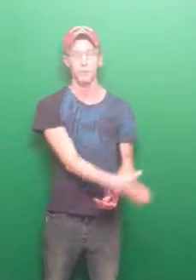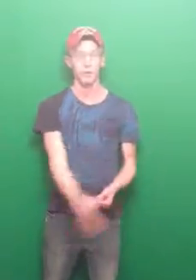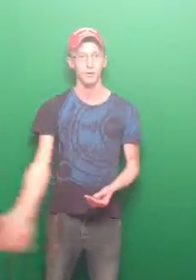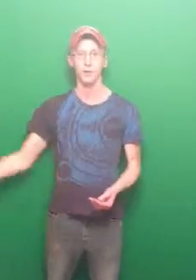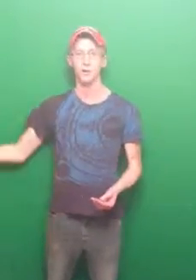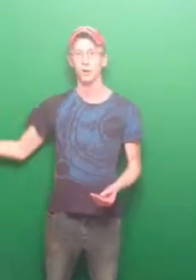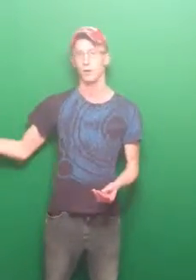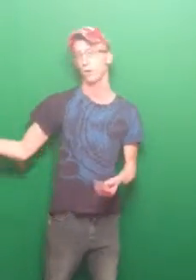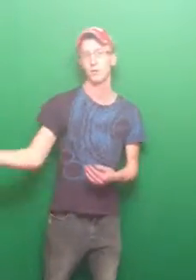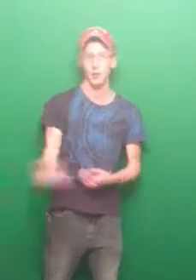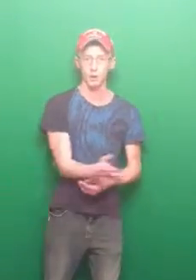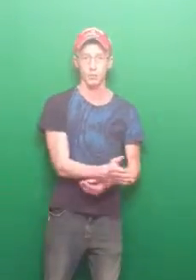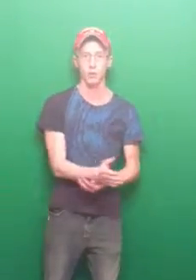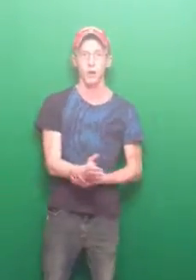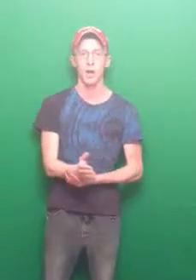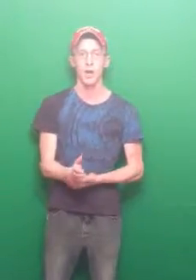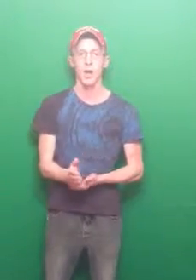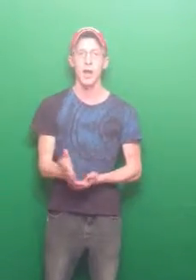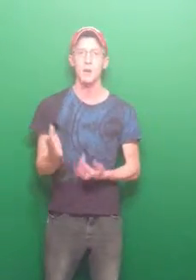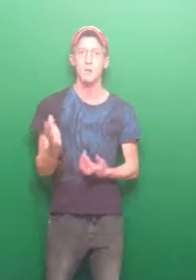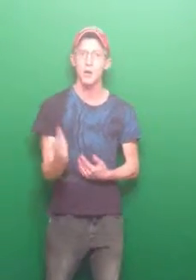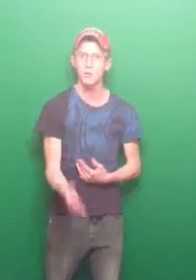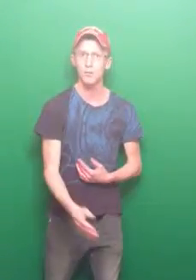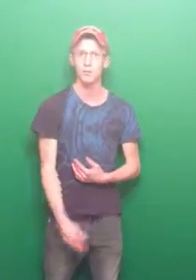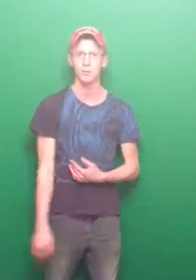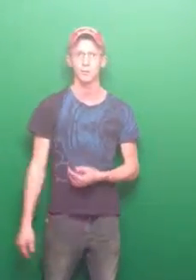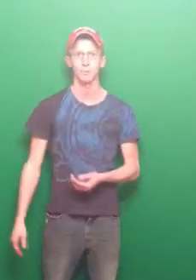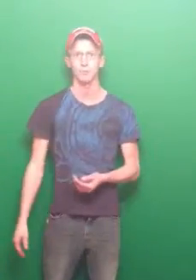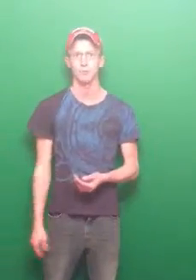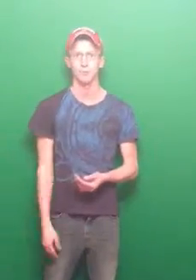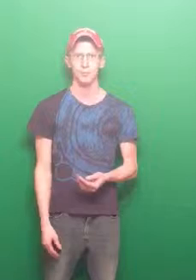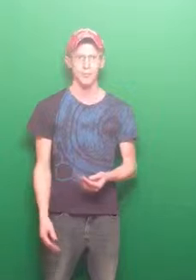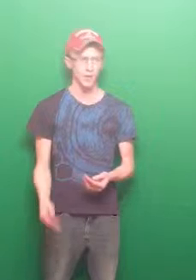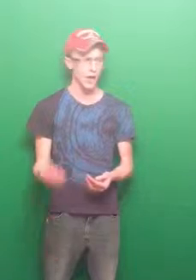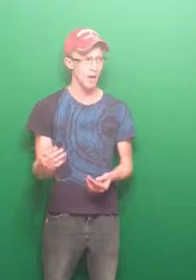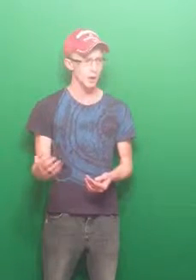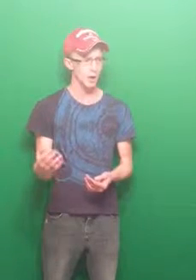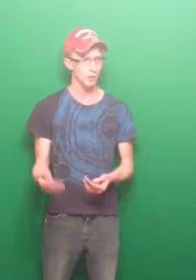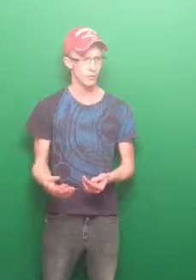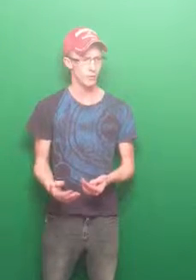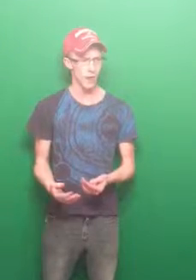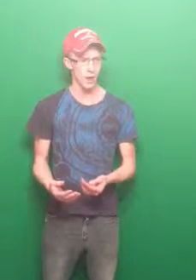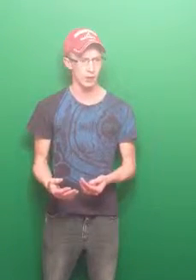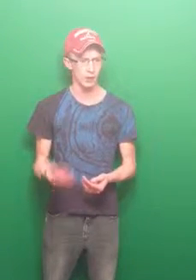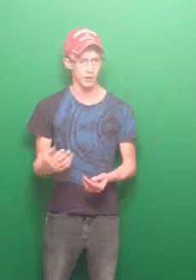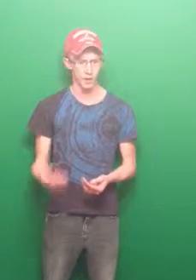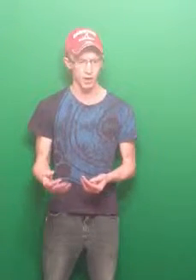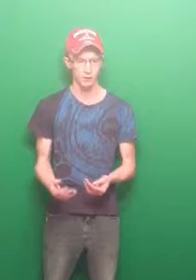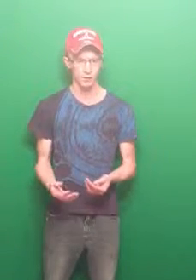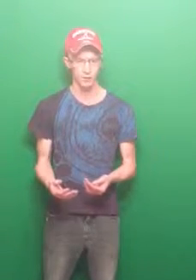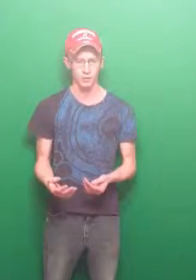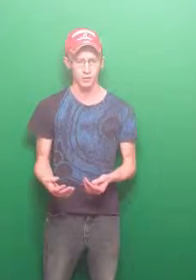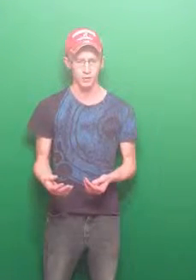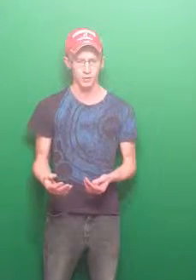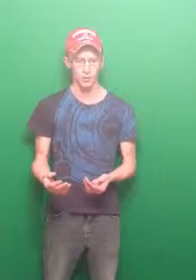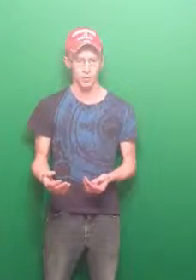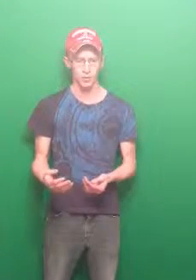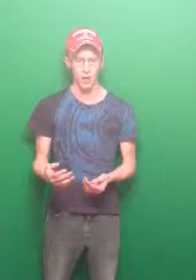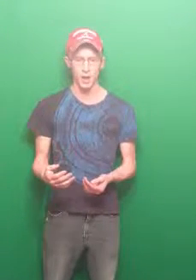am I serving on this earth? And I had a breakthrough. I had a breakthrough that I realized that